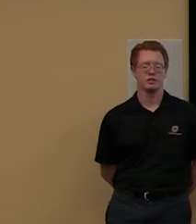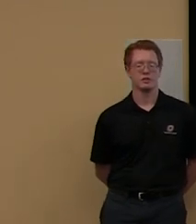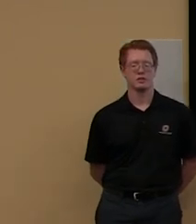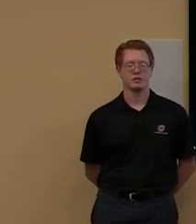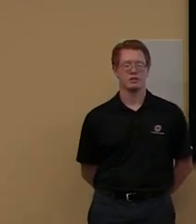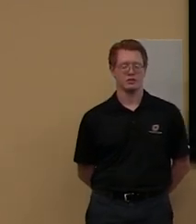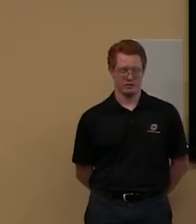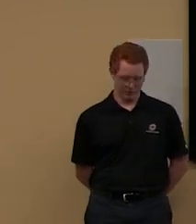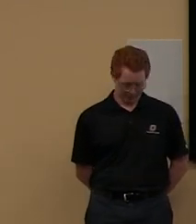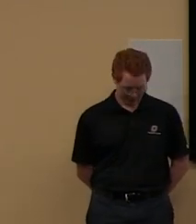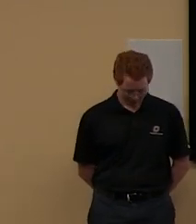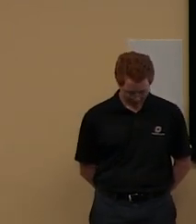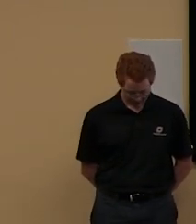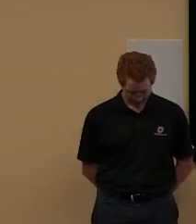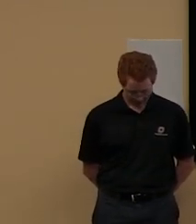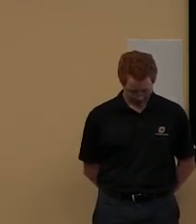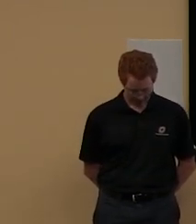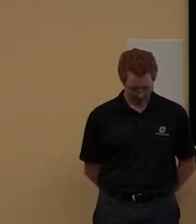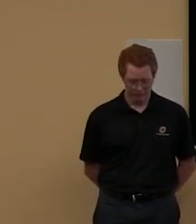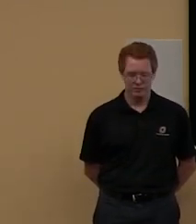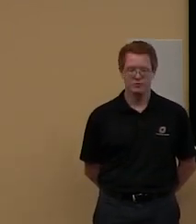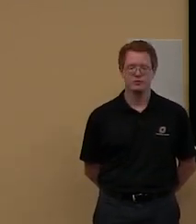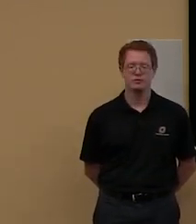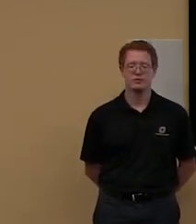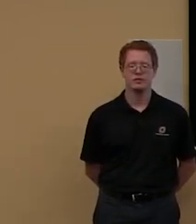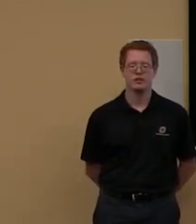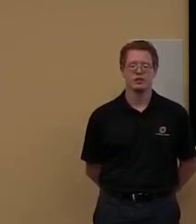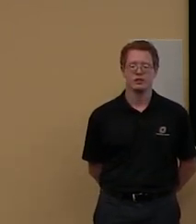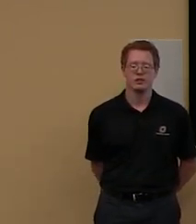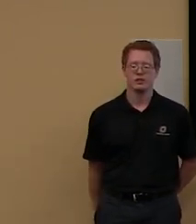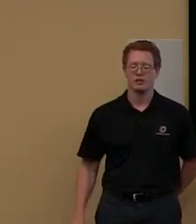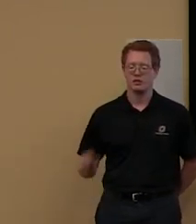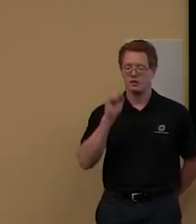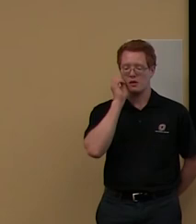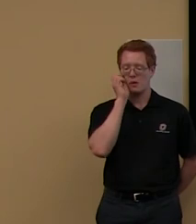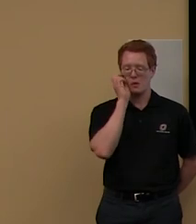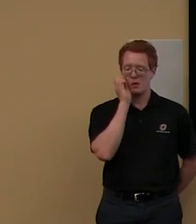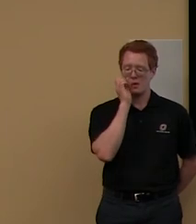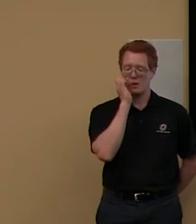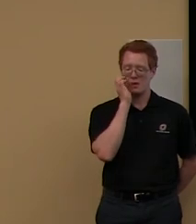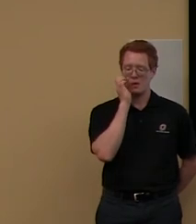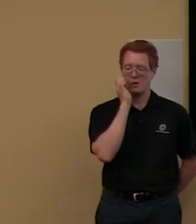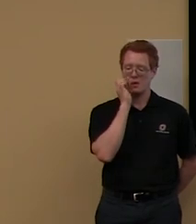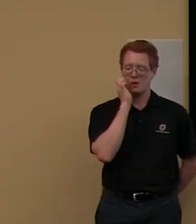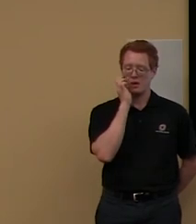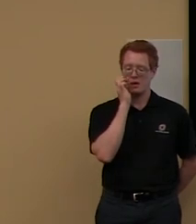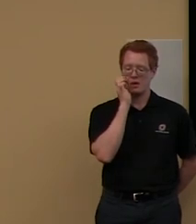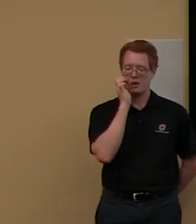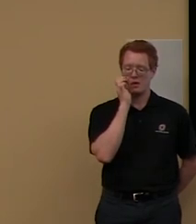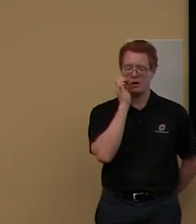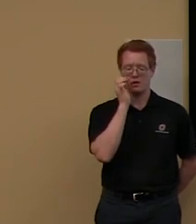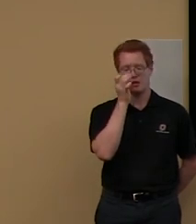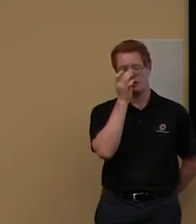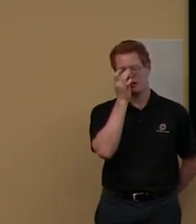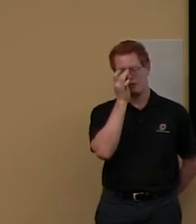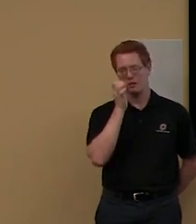Yeah, and then password, I think it would be your your number.